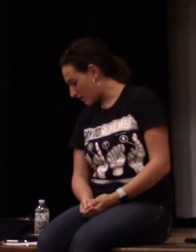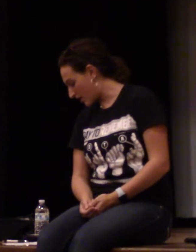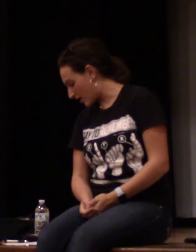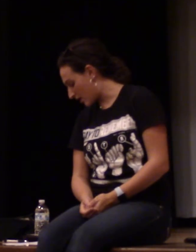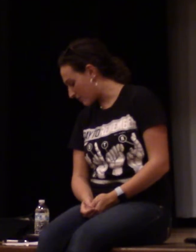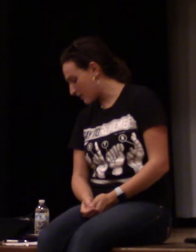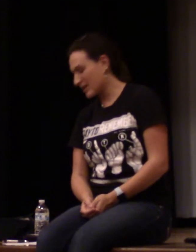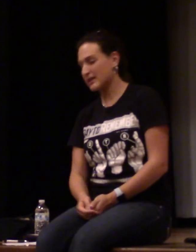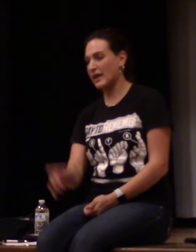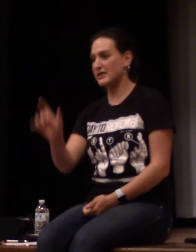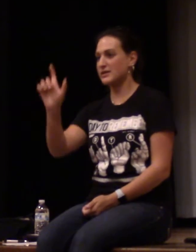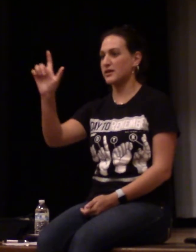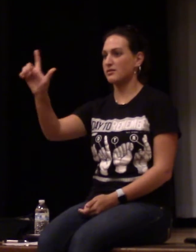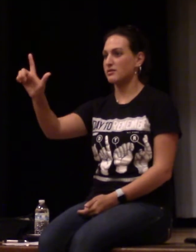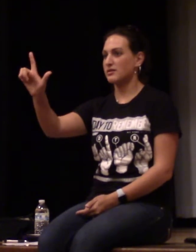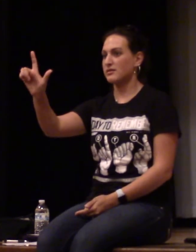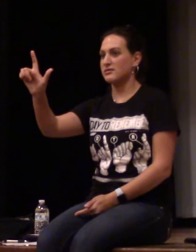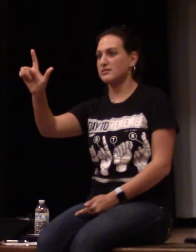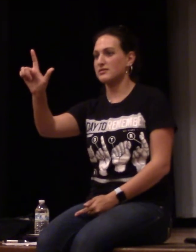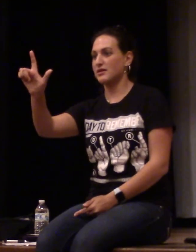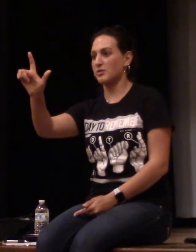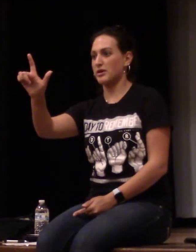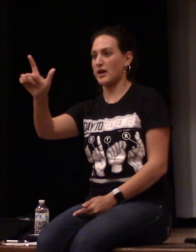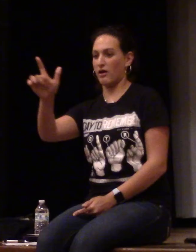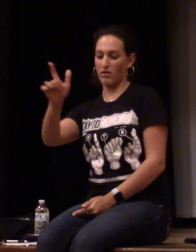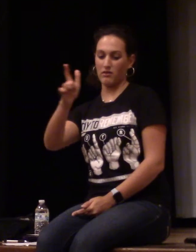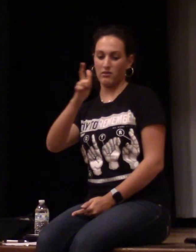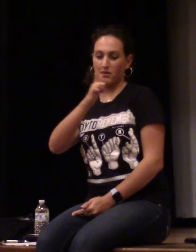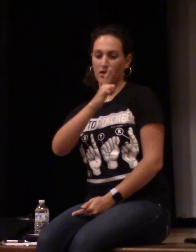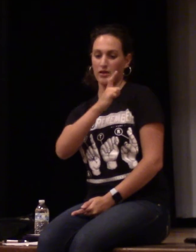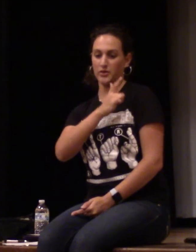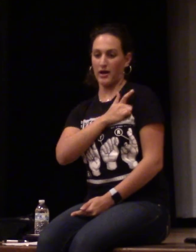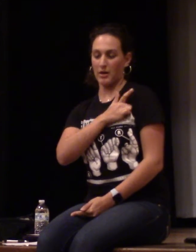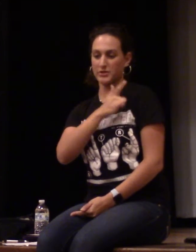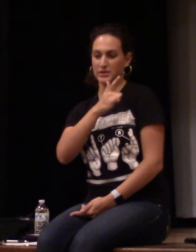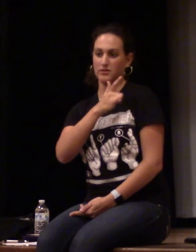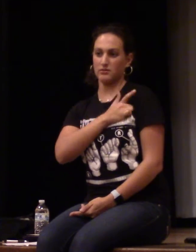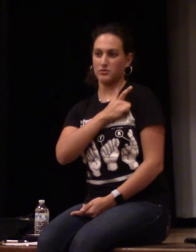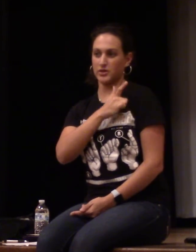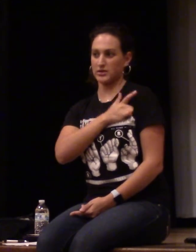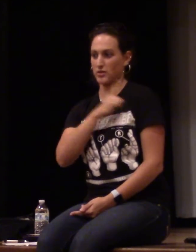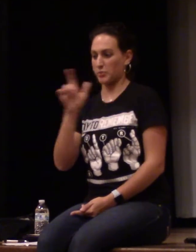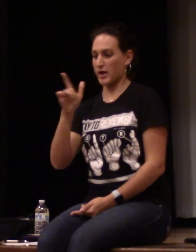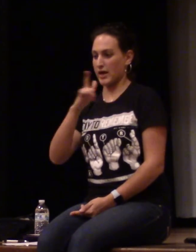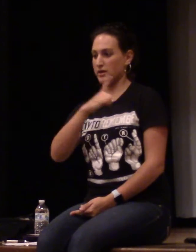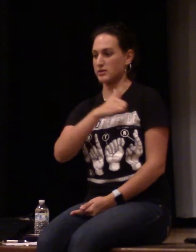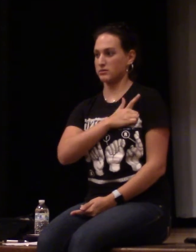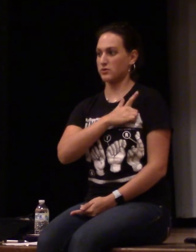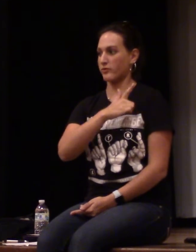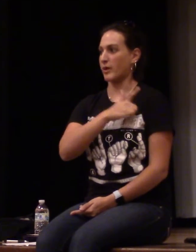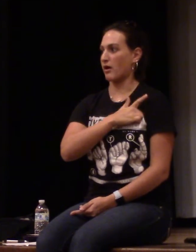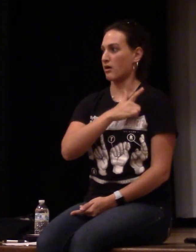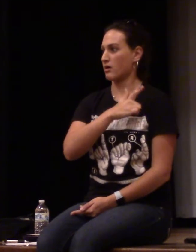Um. Lazy. It's going to be an L. Your opposite chest. So I'm right-handed so it's over my heart.